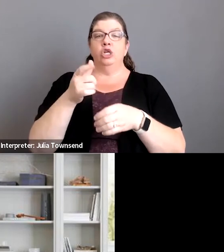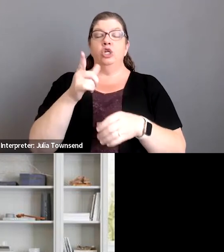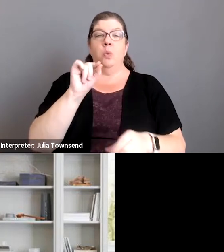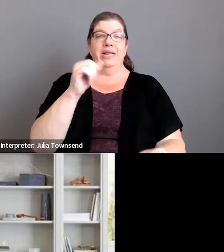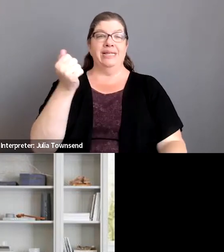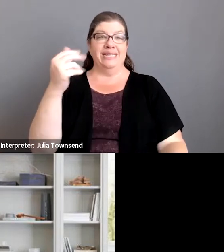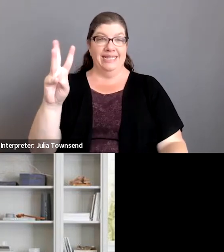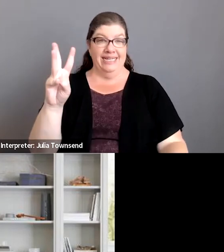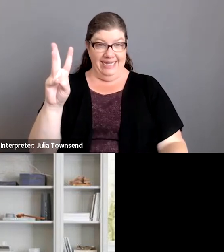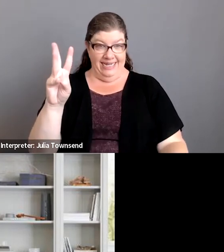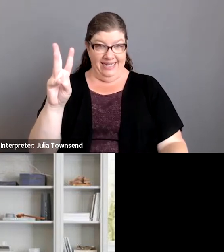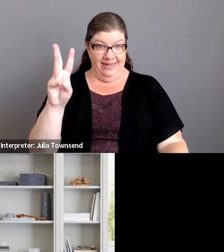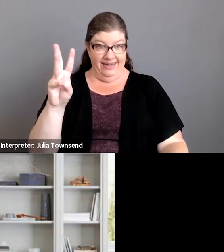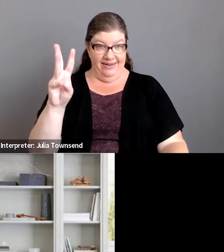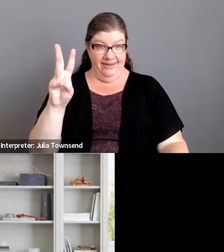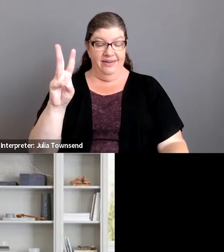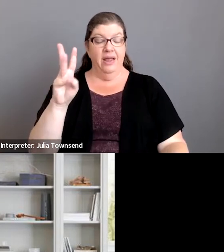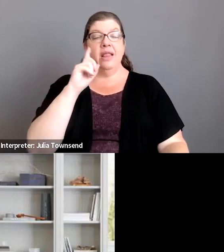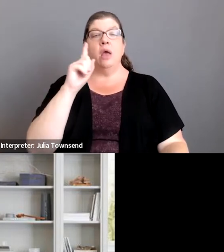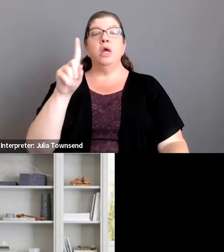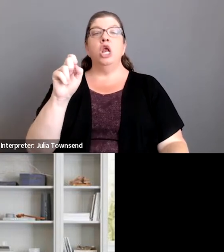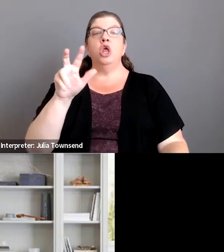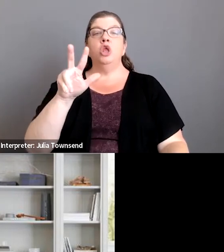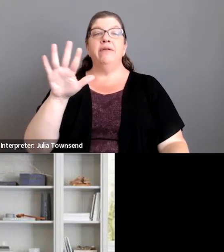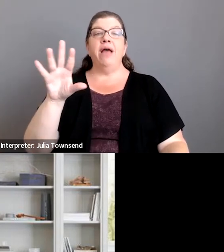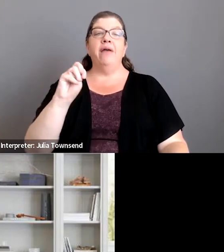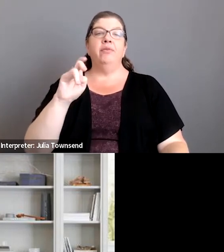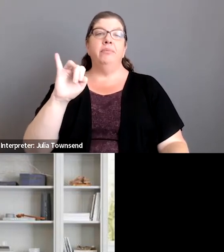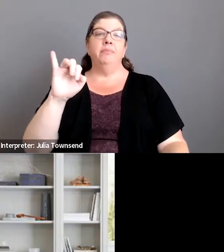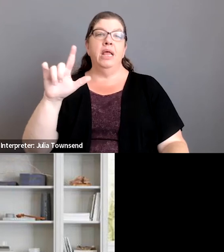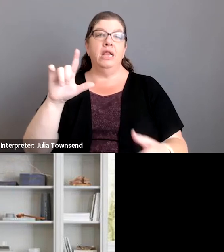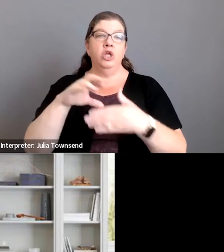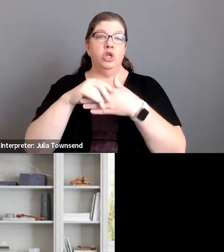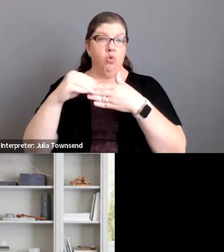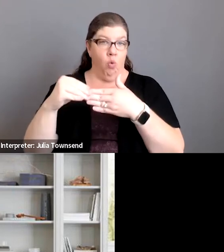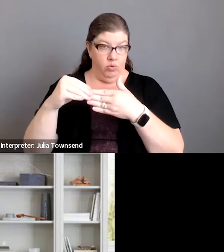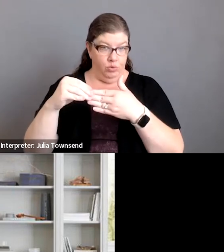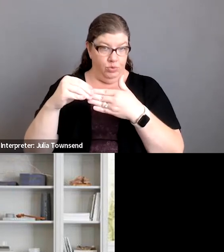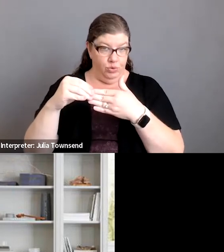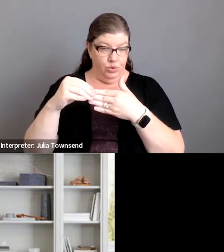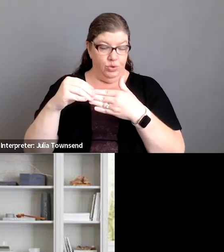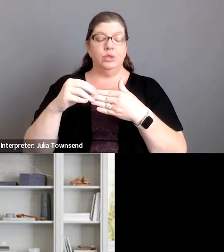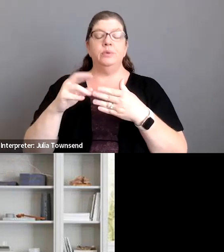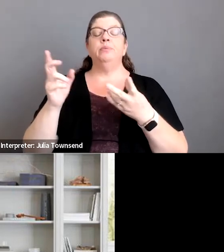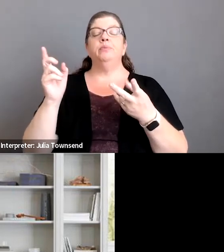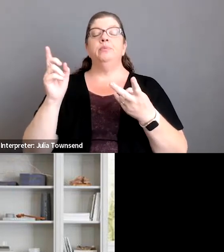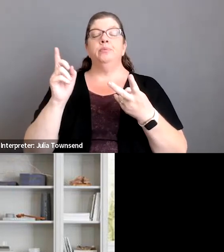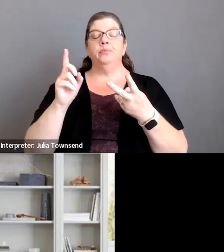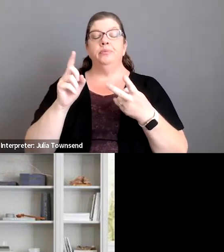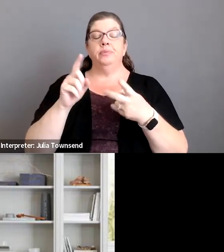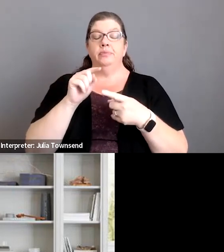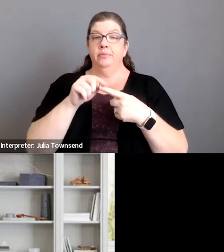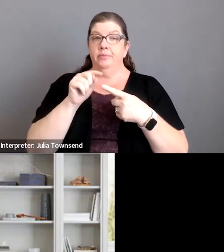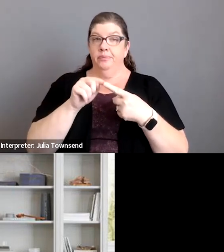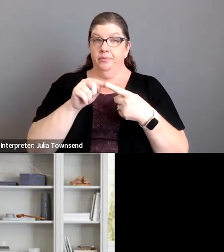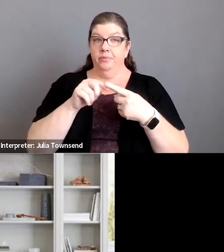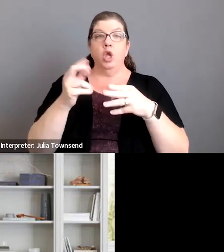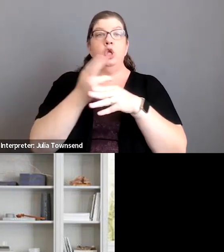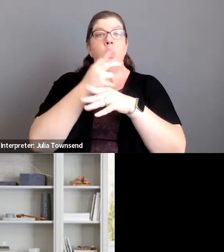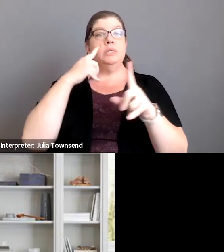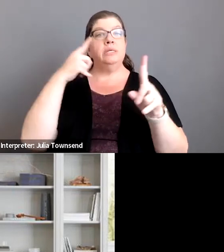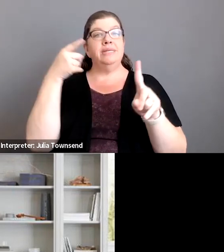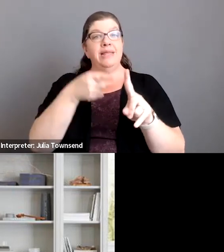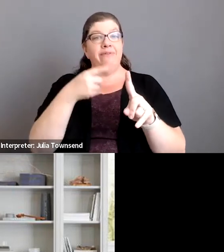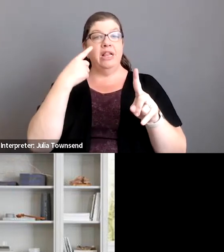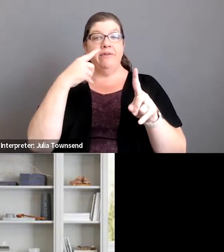2016 that was 135 million dollars and then and that is we use that